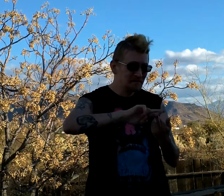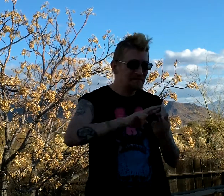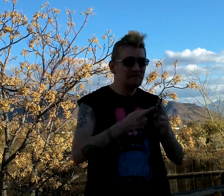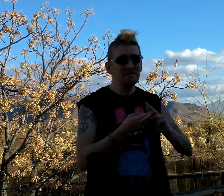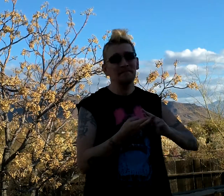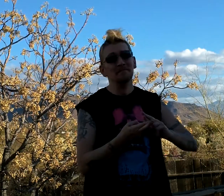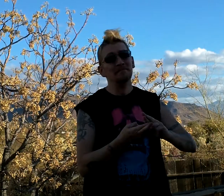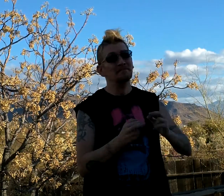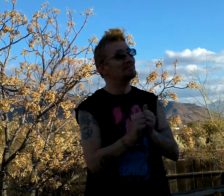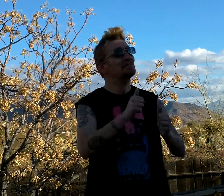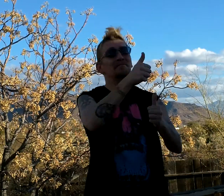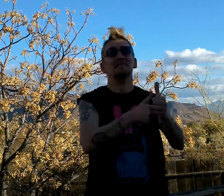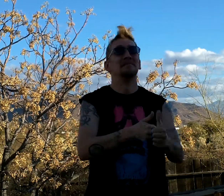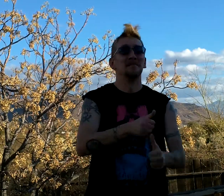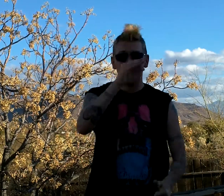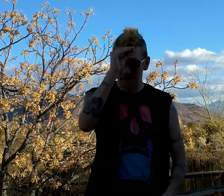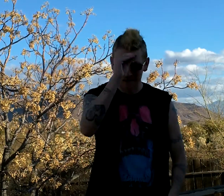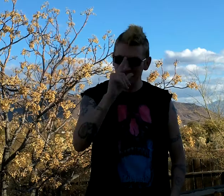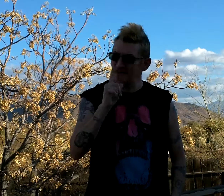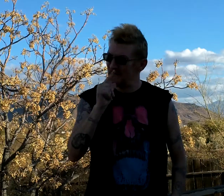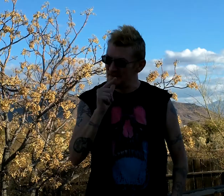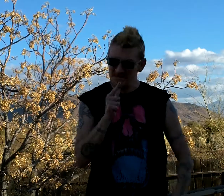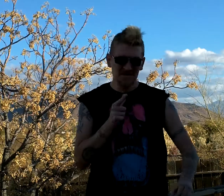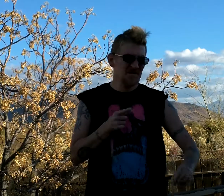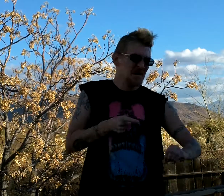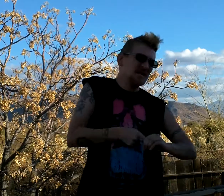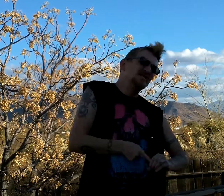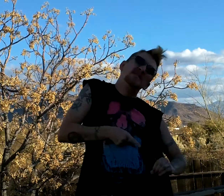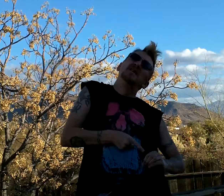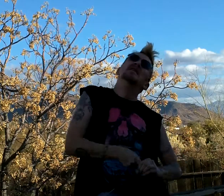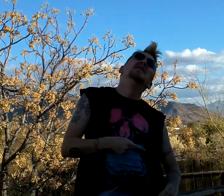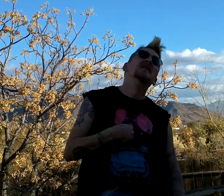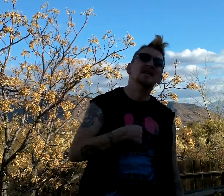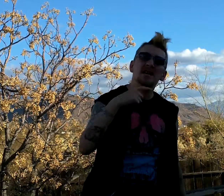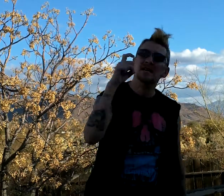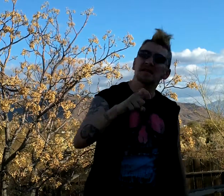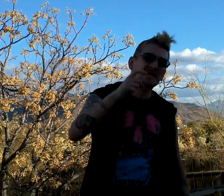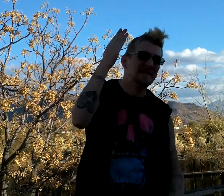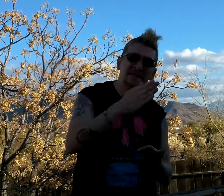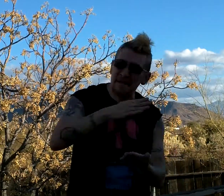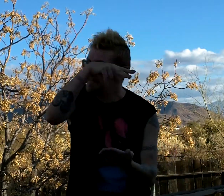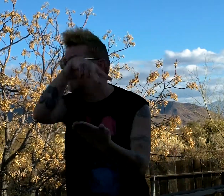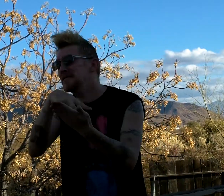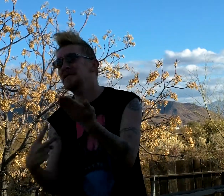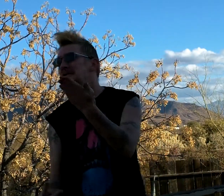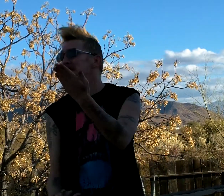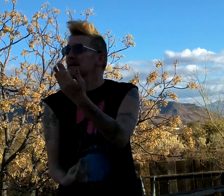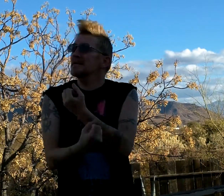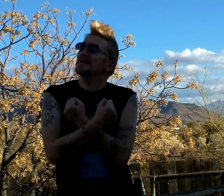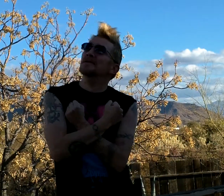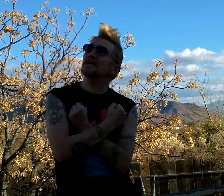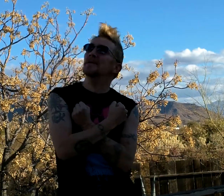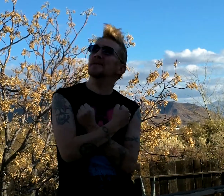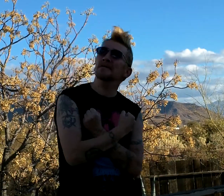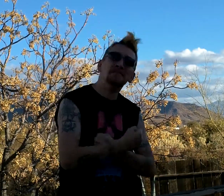every girl who who I must stop falling in love,